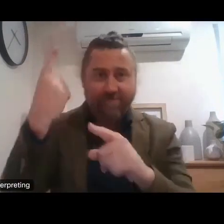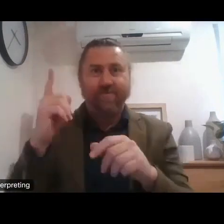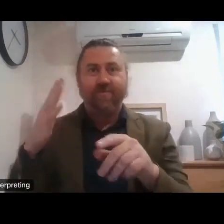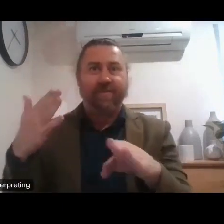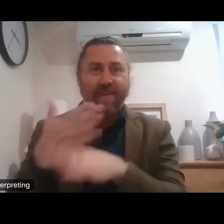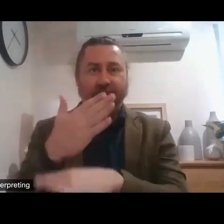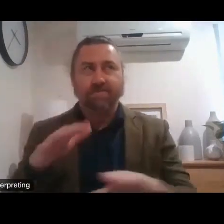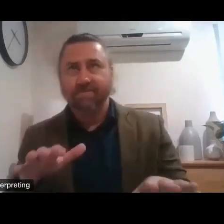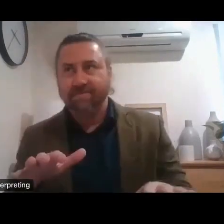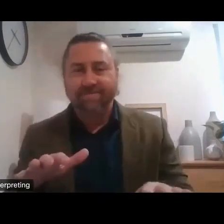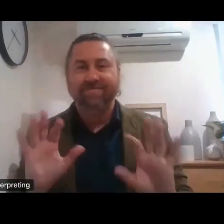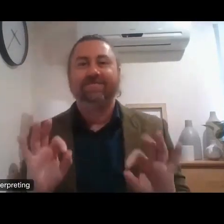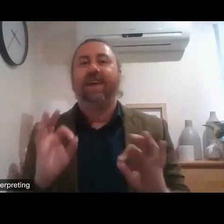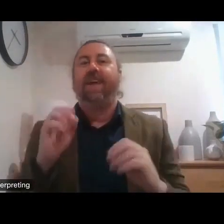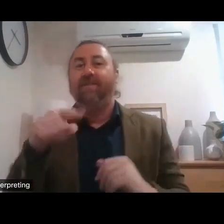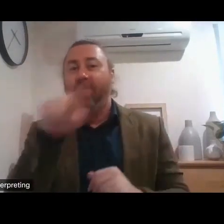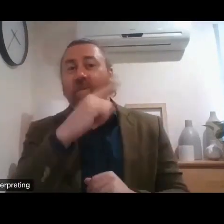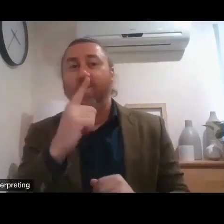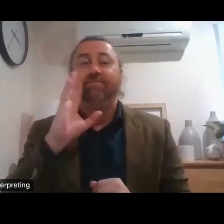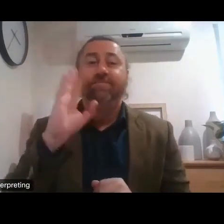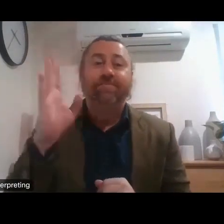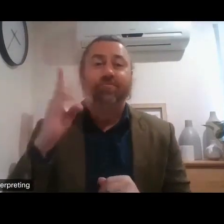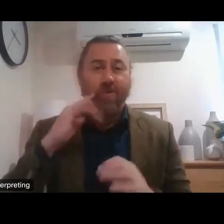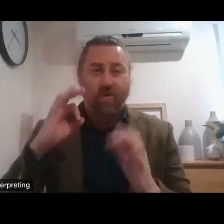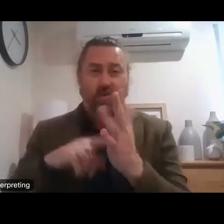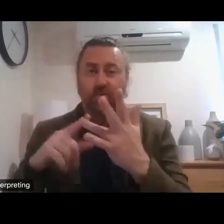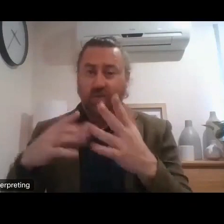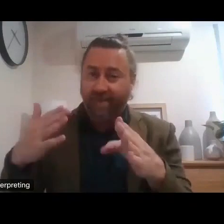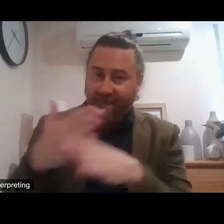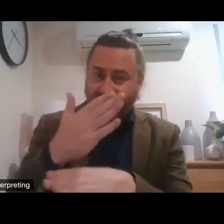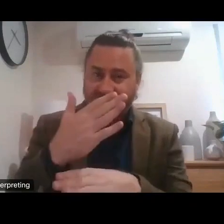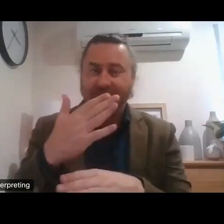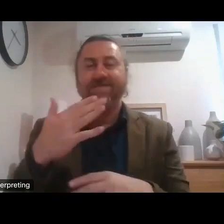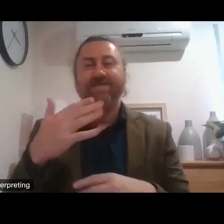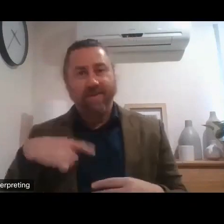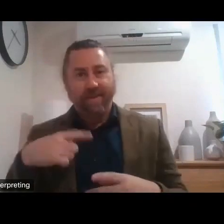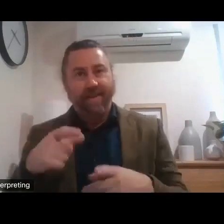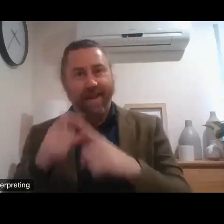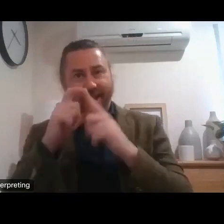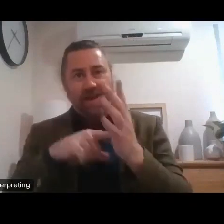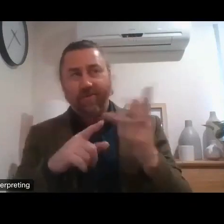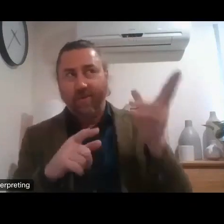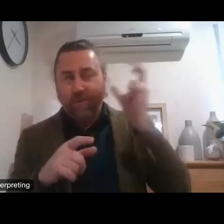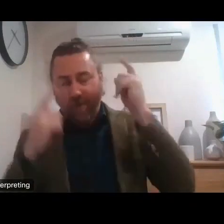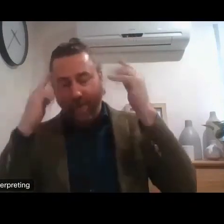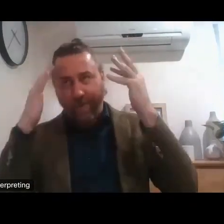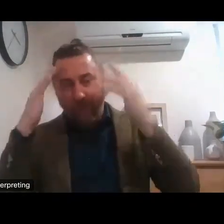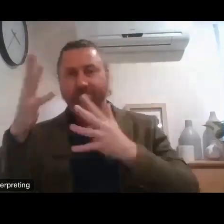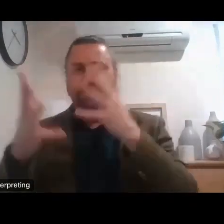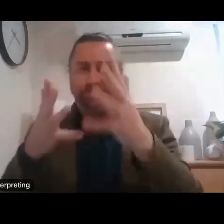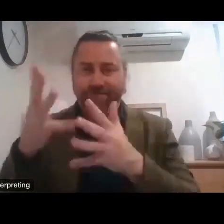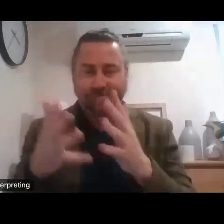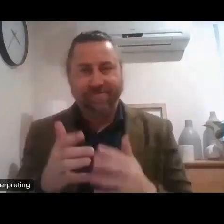for our other speakers to not speak too quickly because it's hard work Auslan